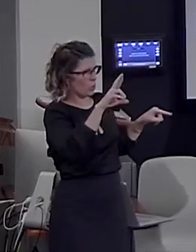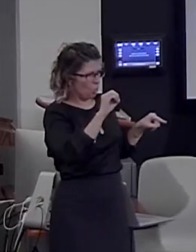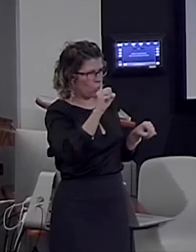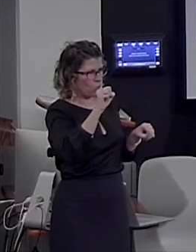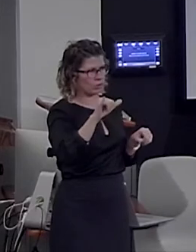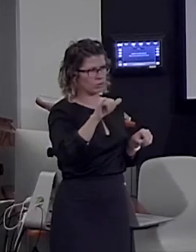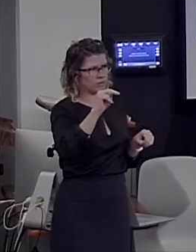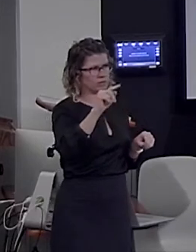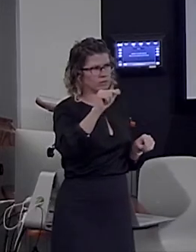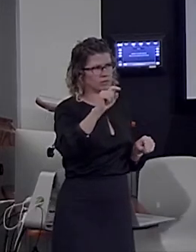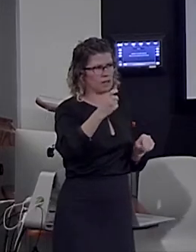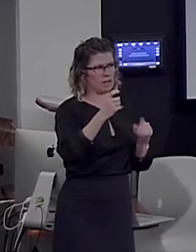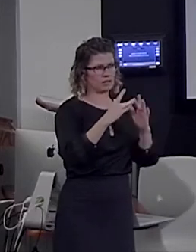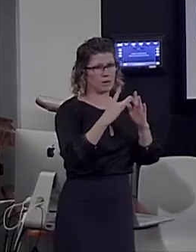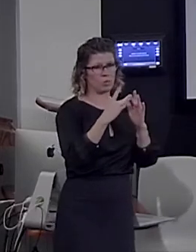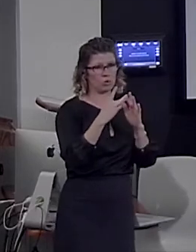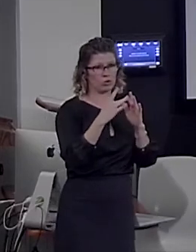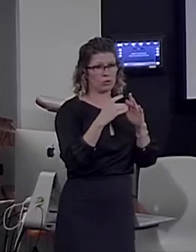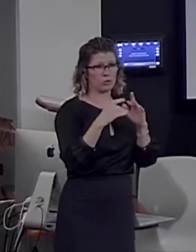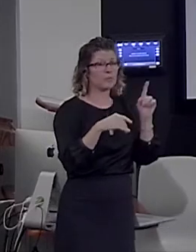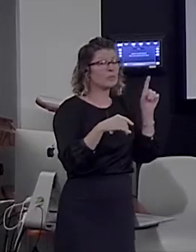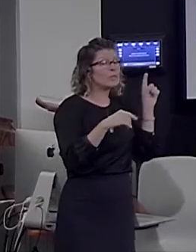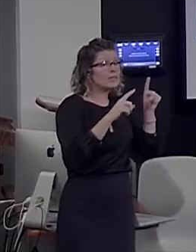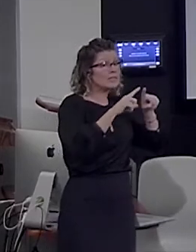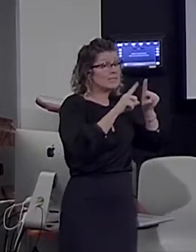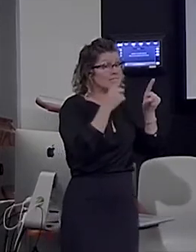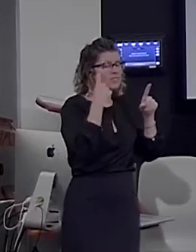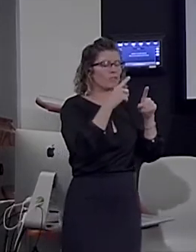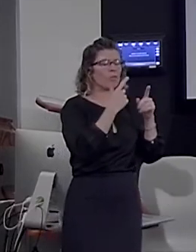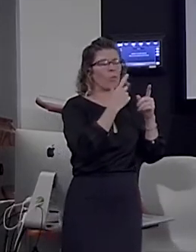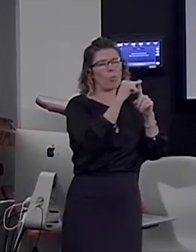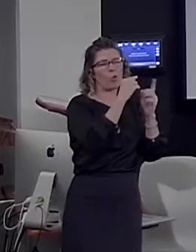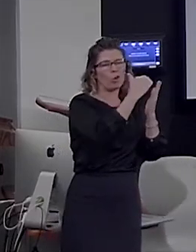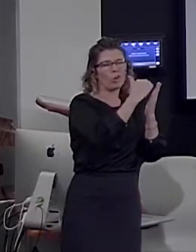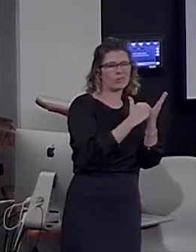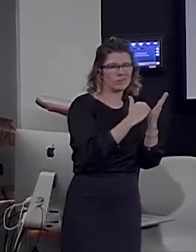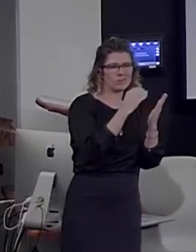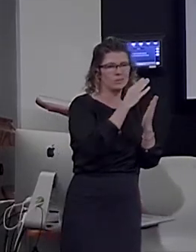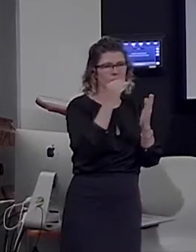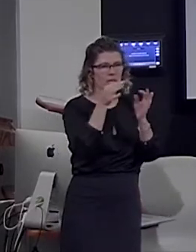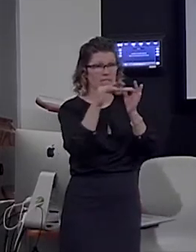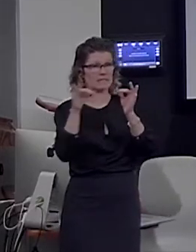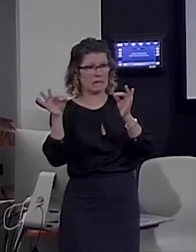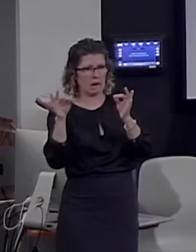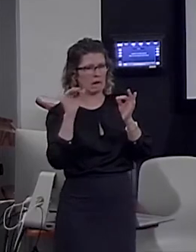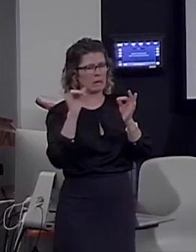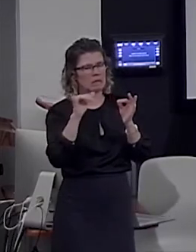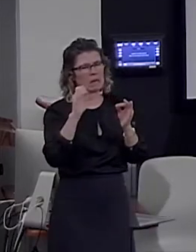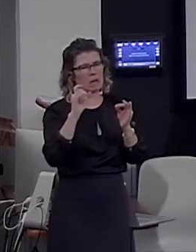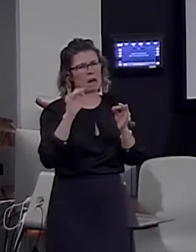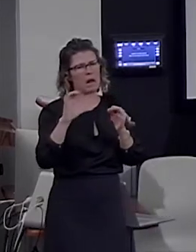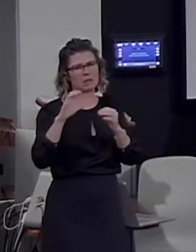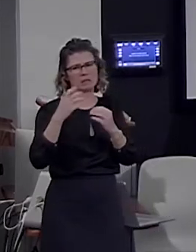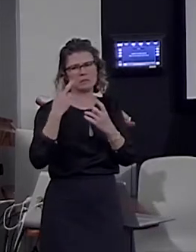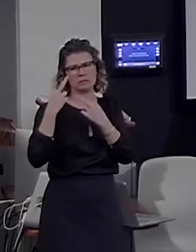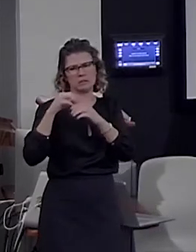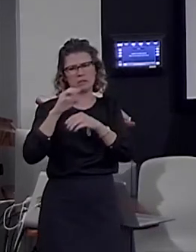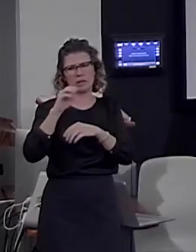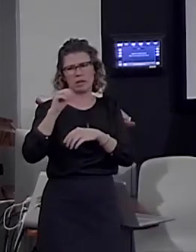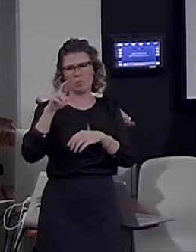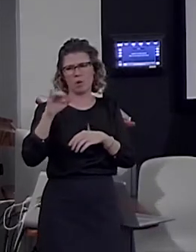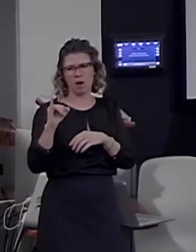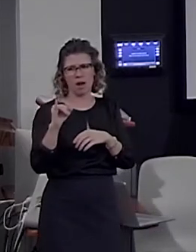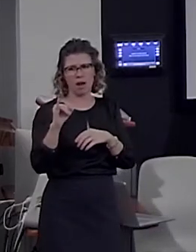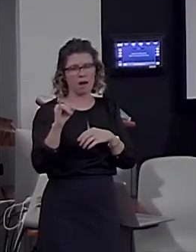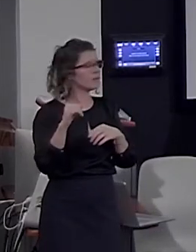This finding, difference between sentences and word list and intermediate level, is very classical in fMRI these days. We've